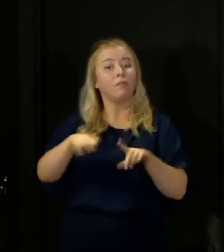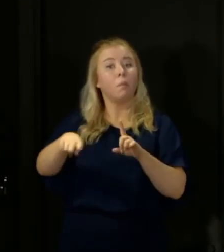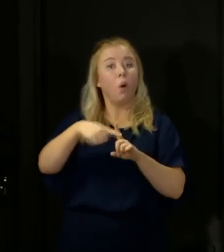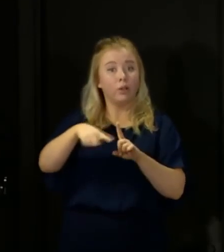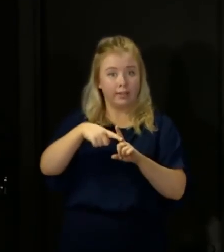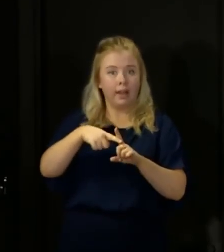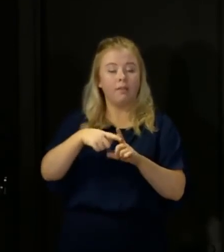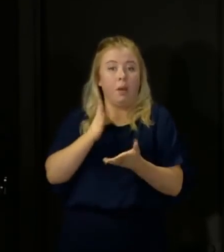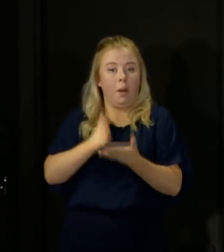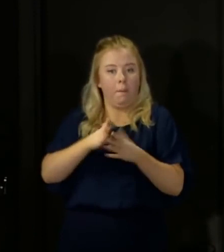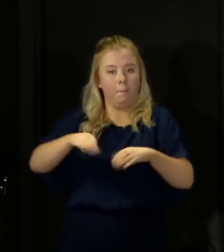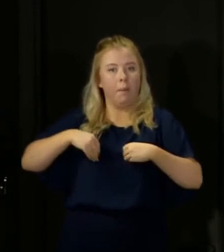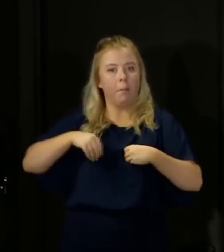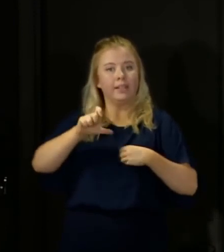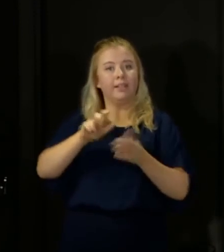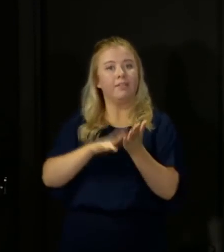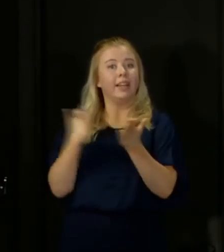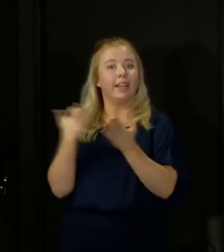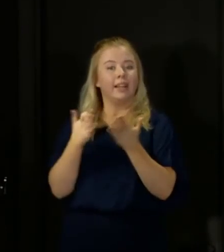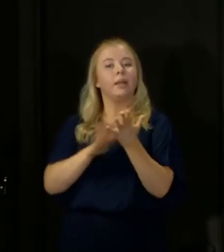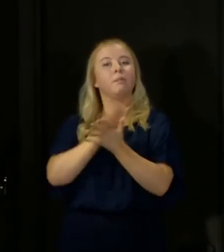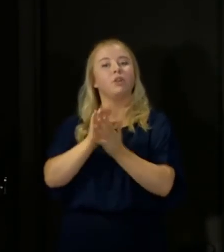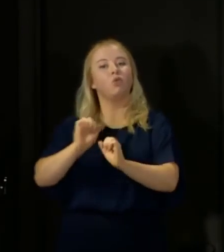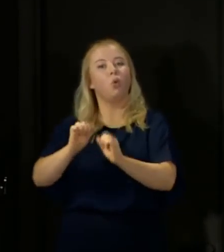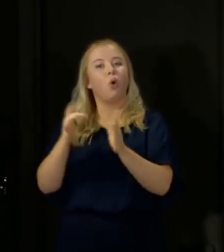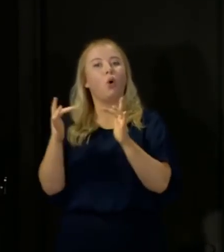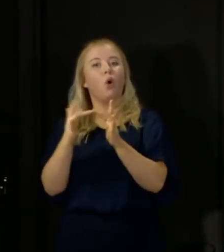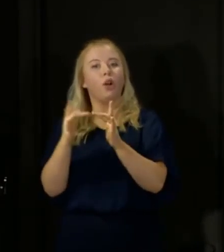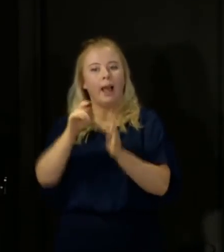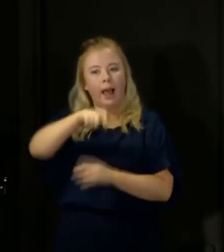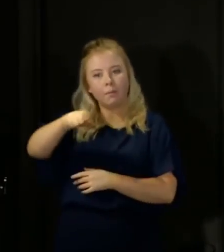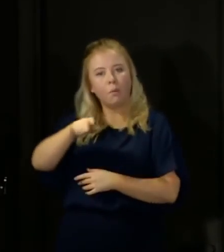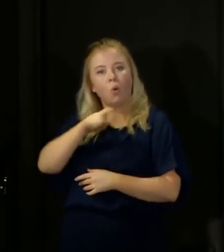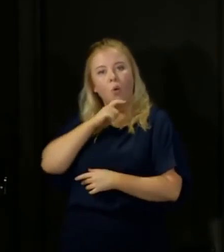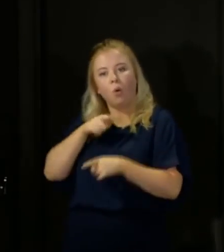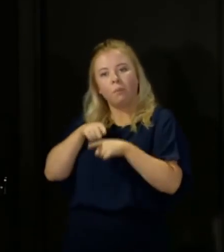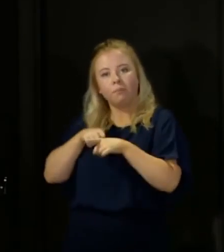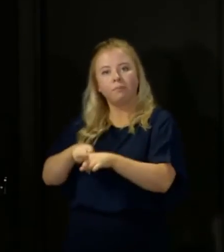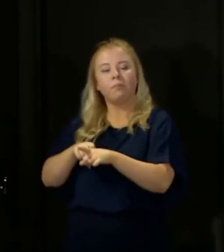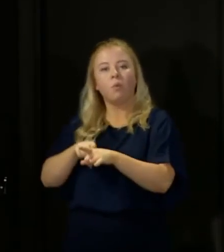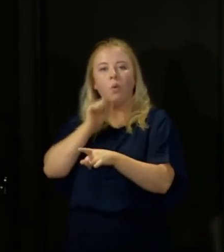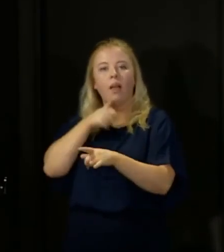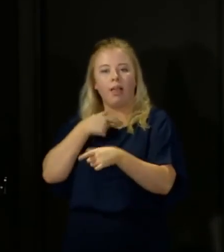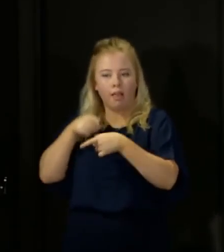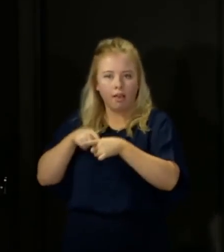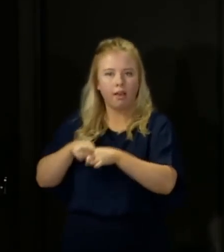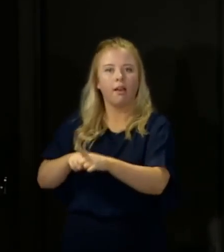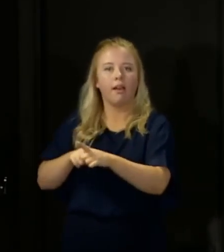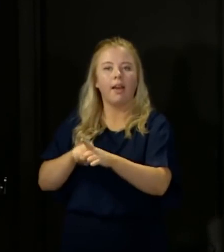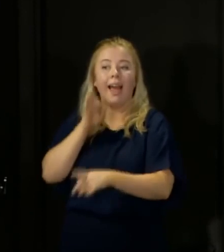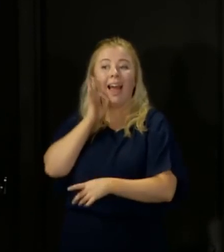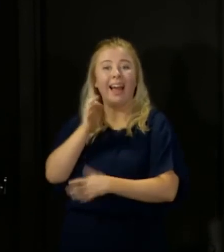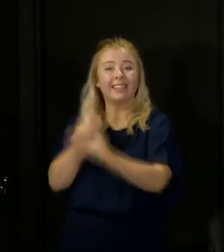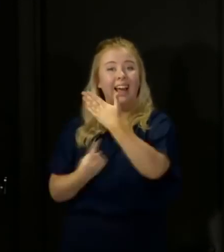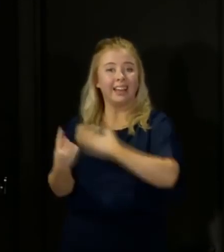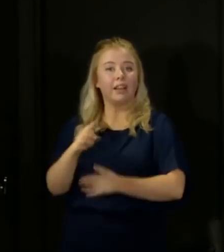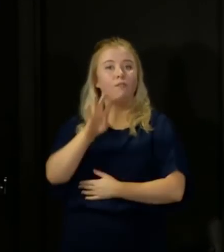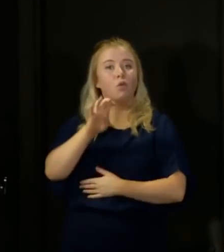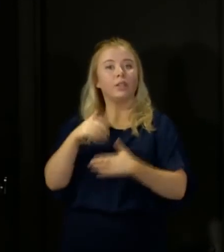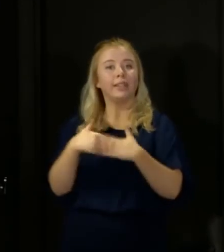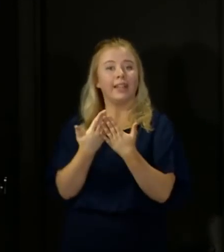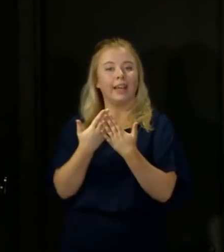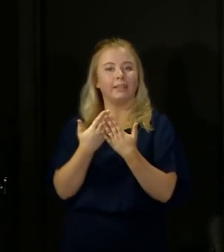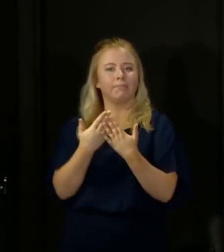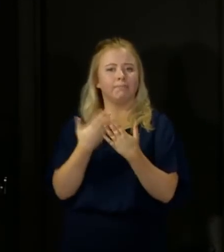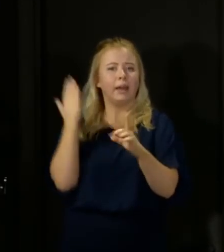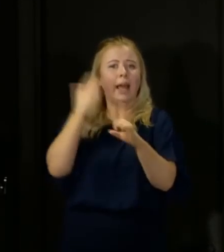contacts will be traced and advised to isolate for 14 days. Now, the aim of Test and Protect is to quickly identify